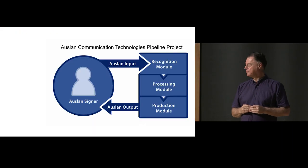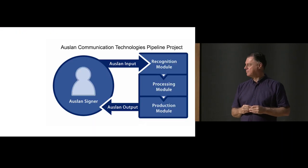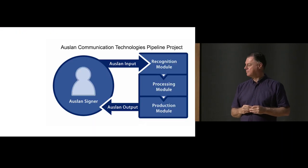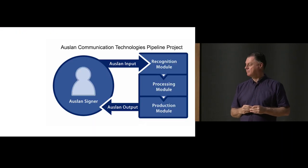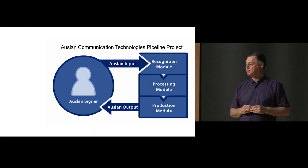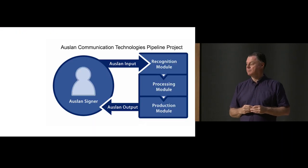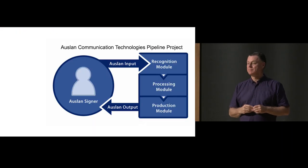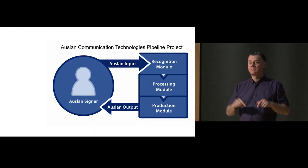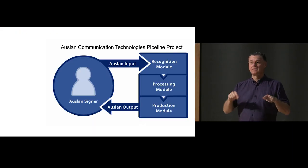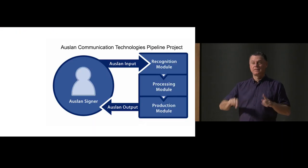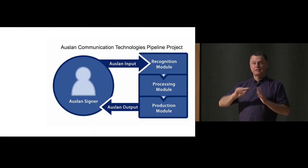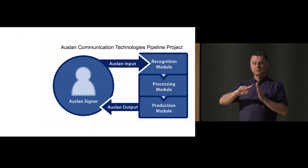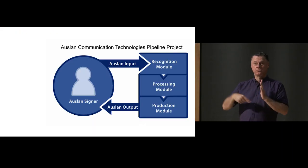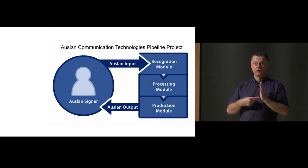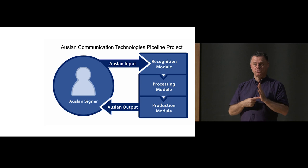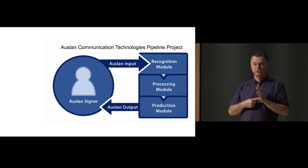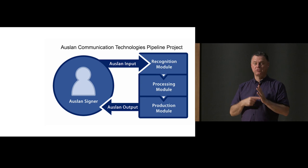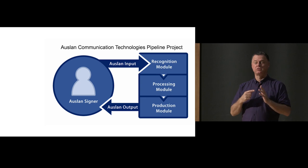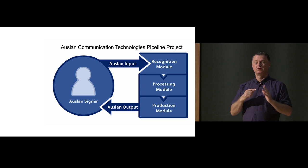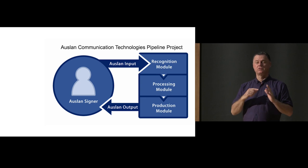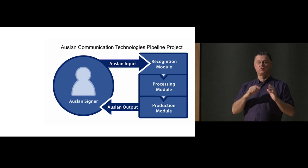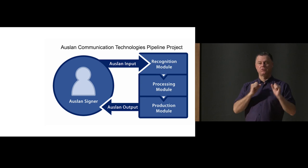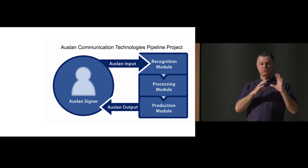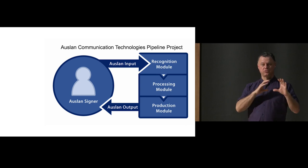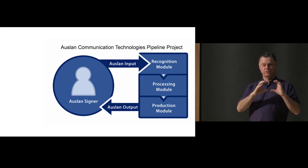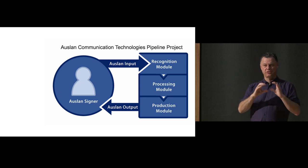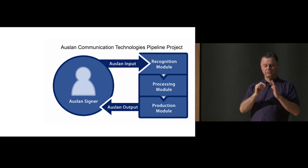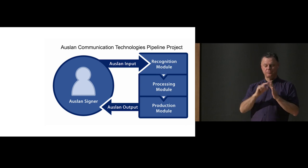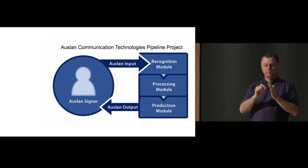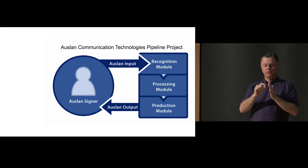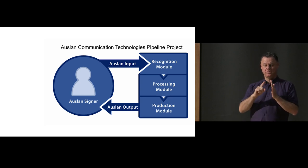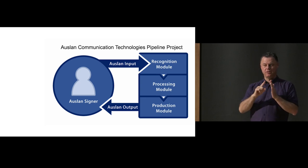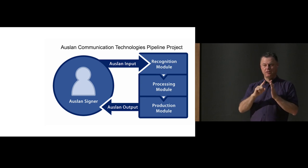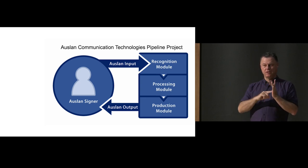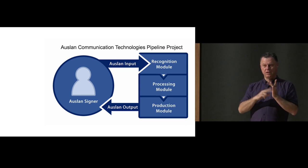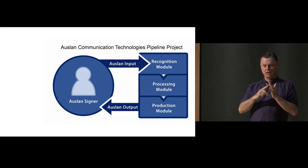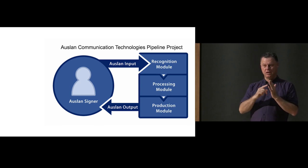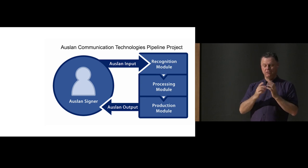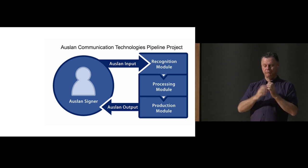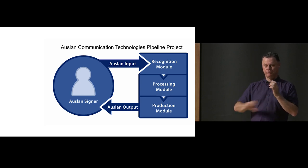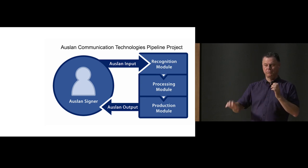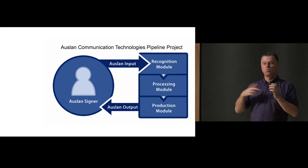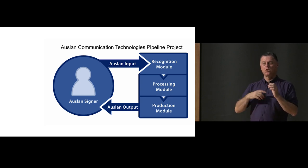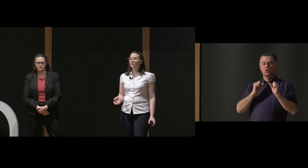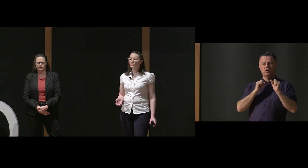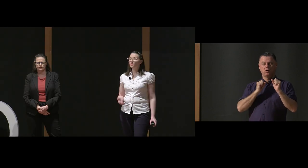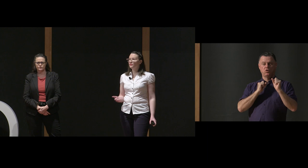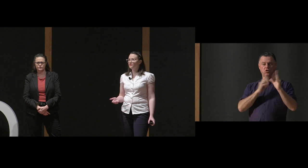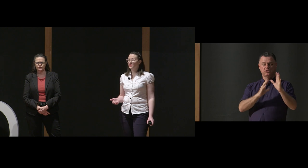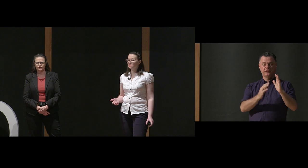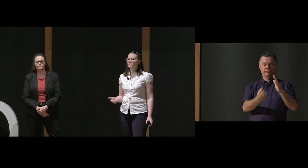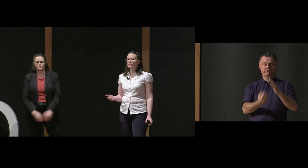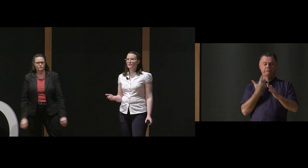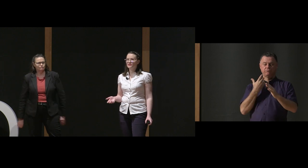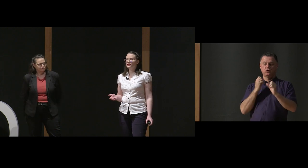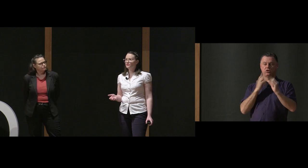Auslan communication technologies pipeline project, we're seeking to create that Auslan in, Auslan out device in the model of